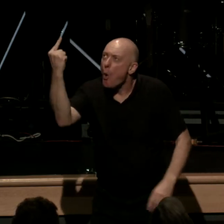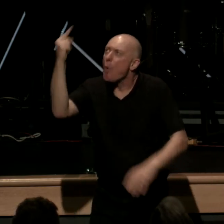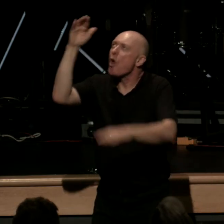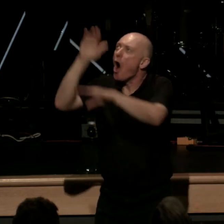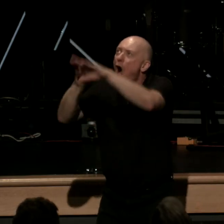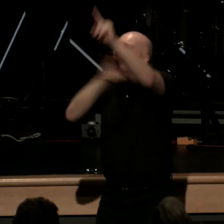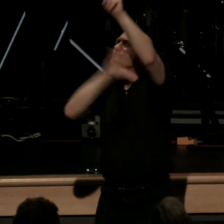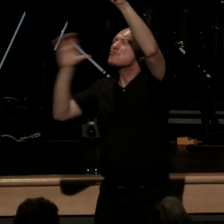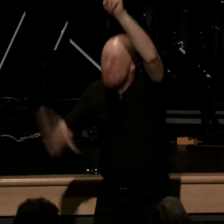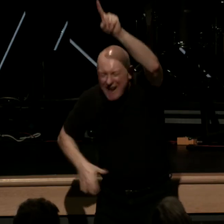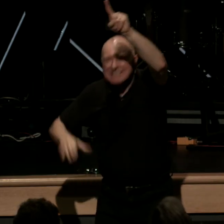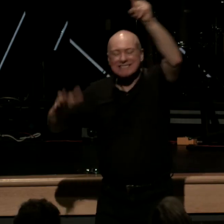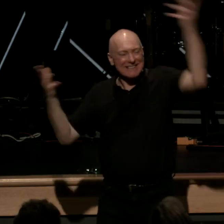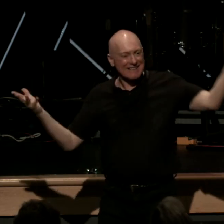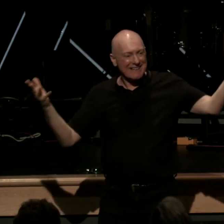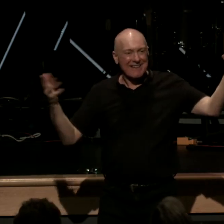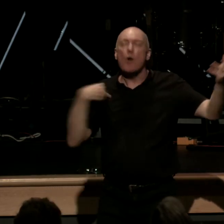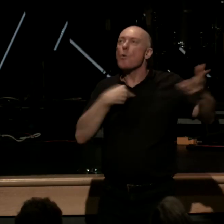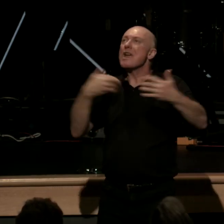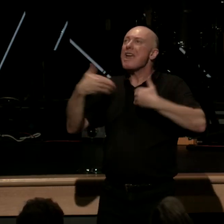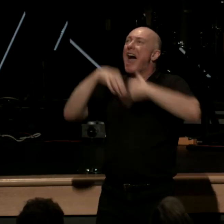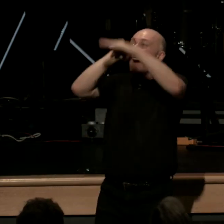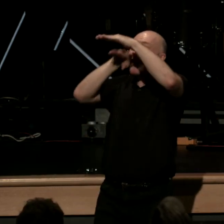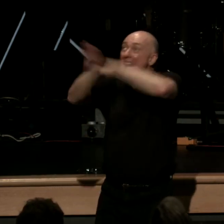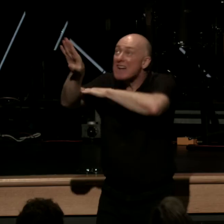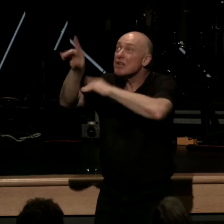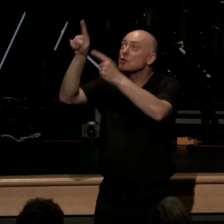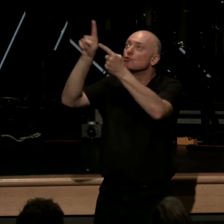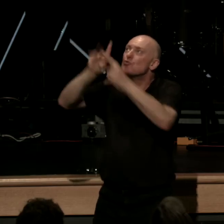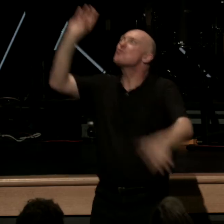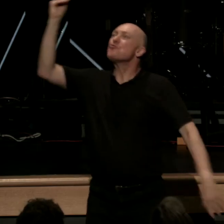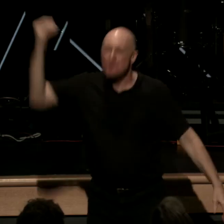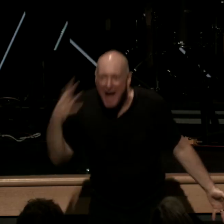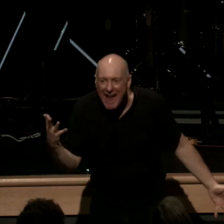gives us access to solo gratia faith